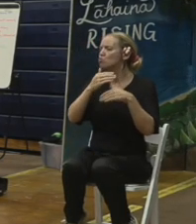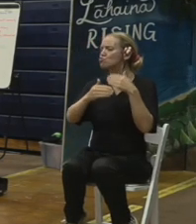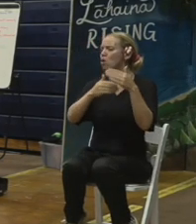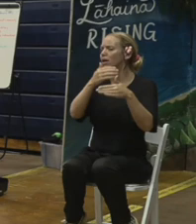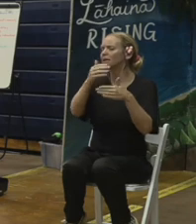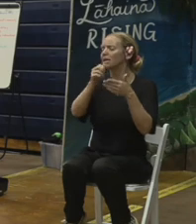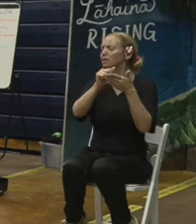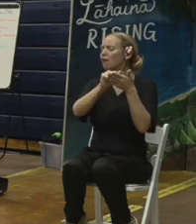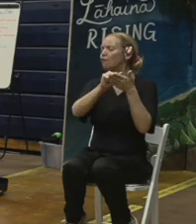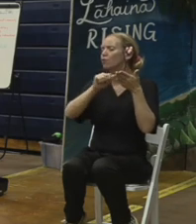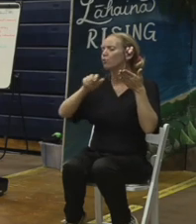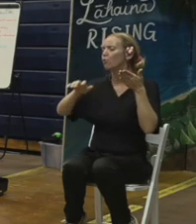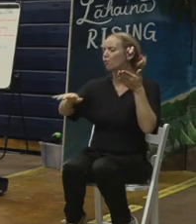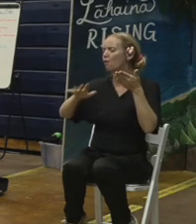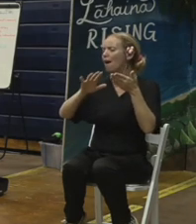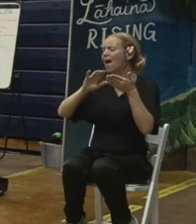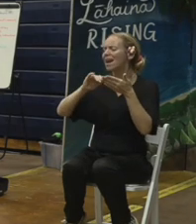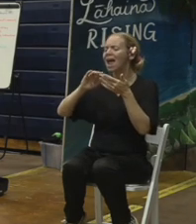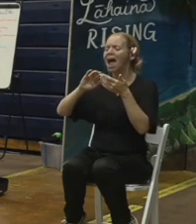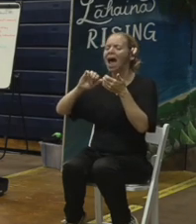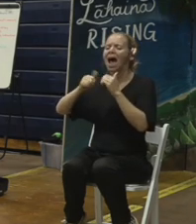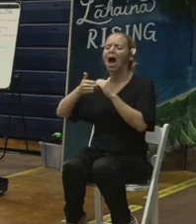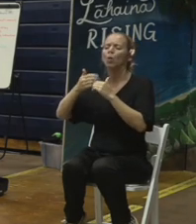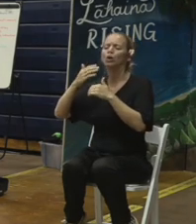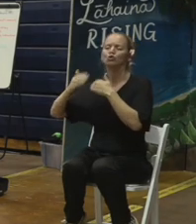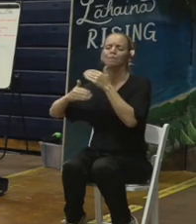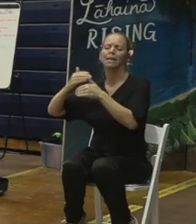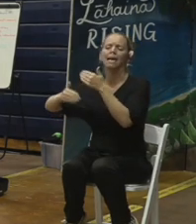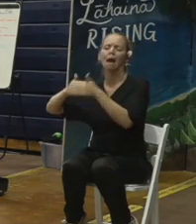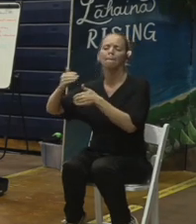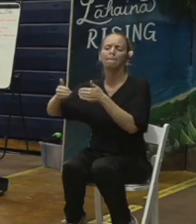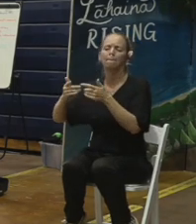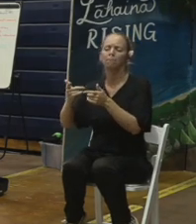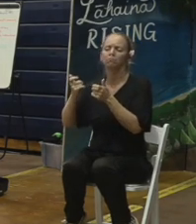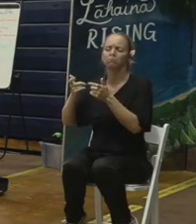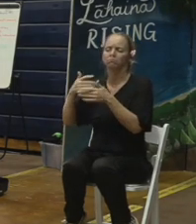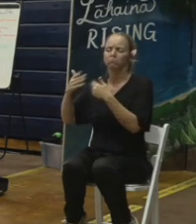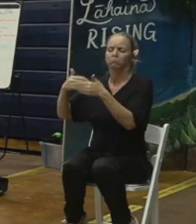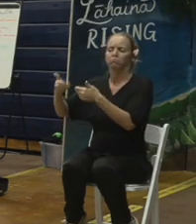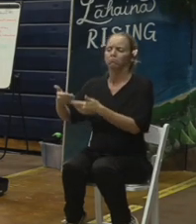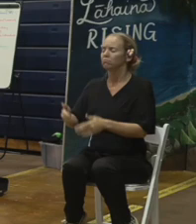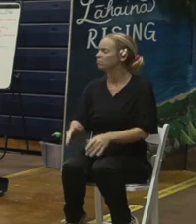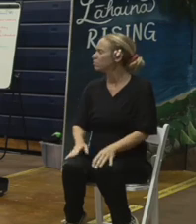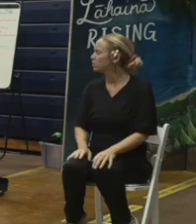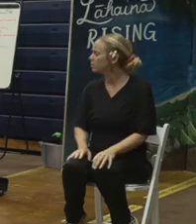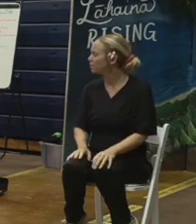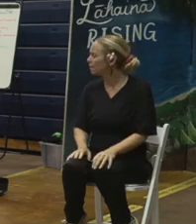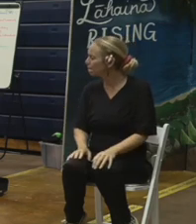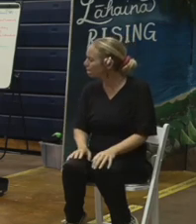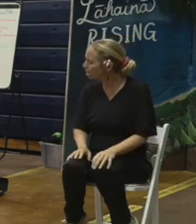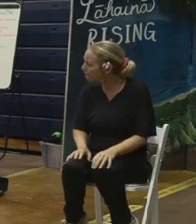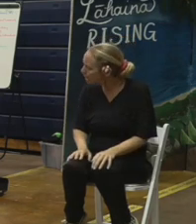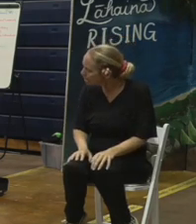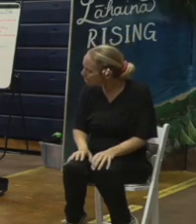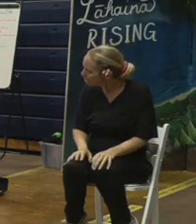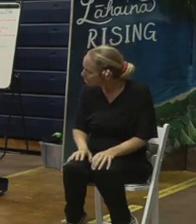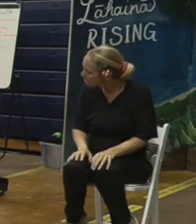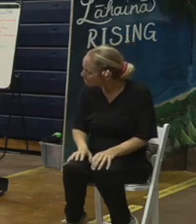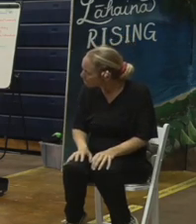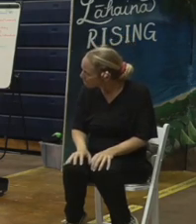speed up that process? Colonel? Yeah, thank you. So as I said during the earlier brief, every